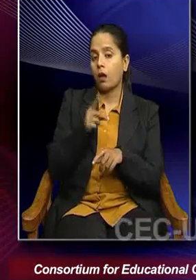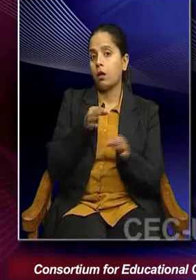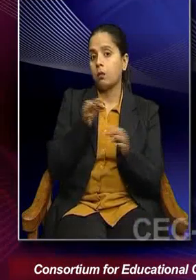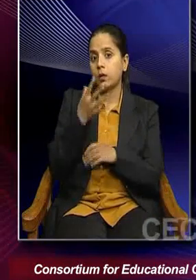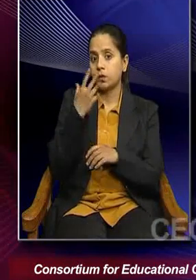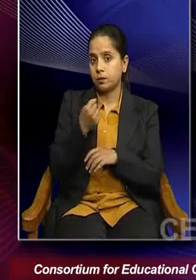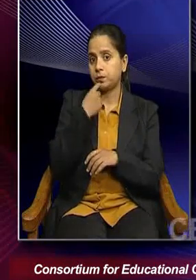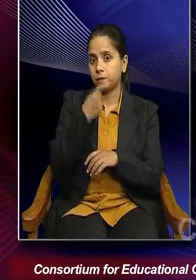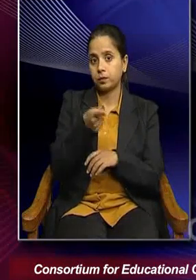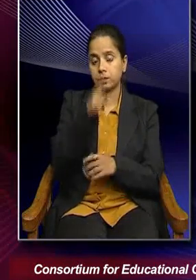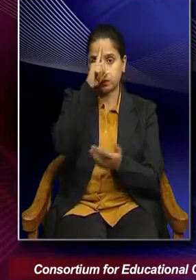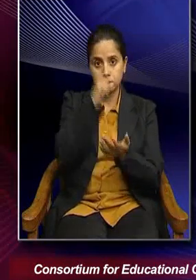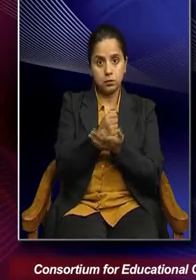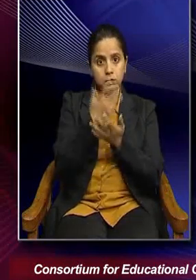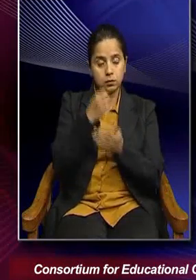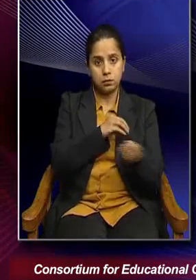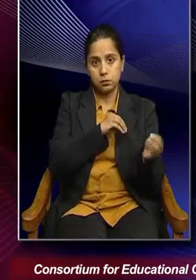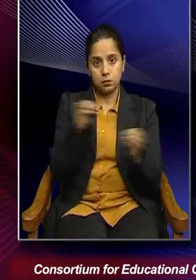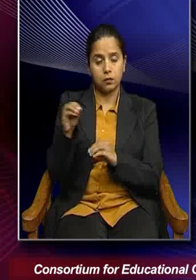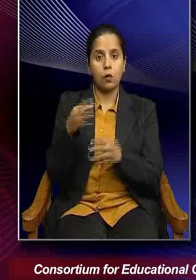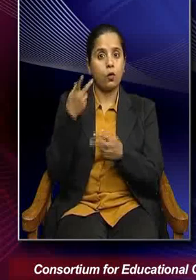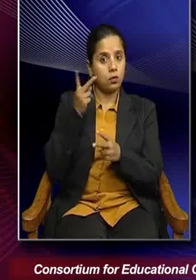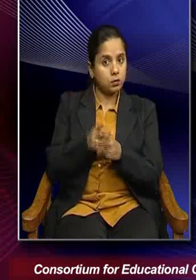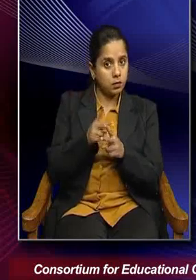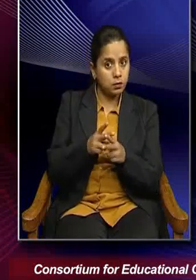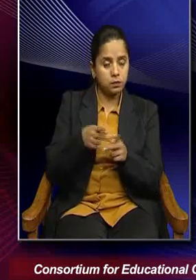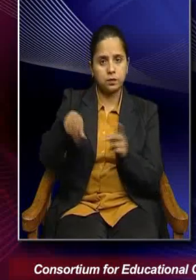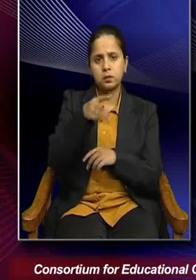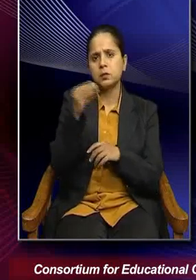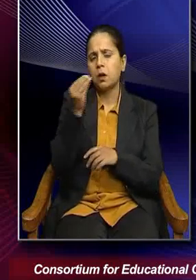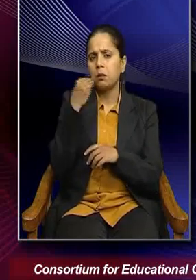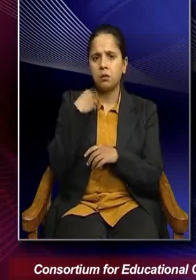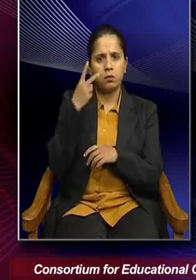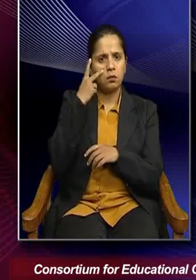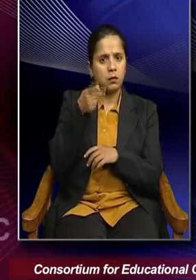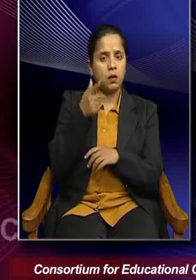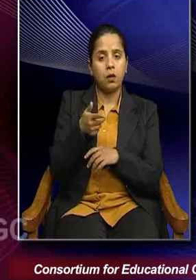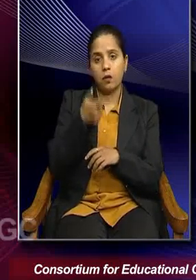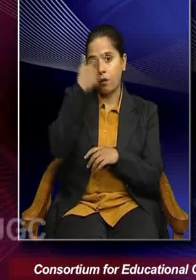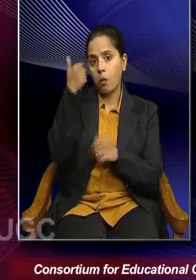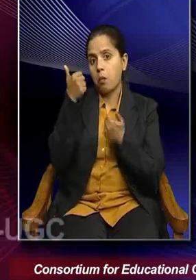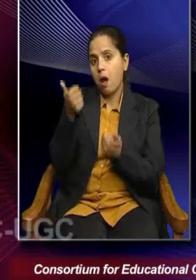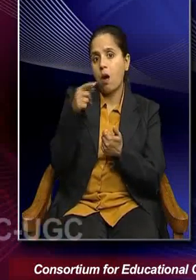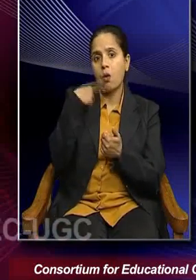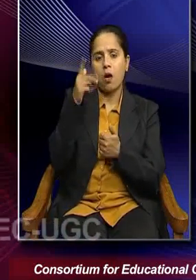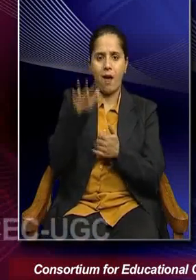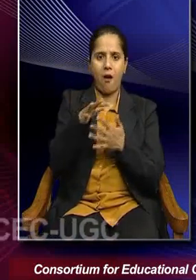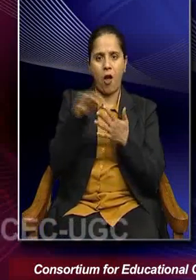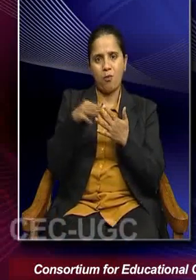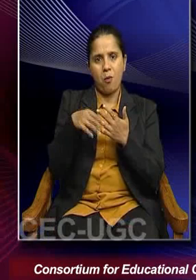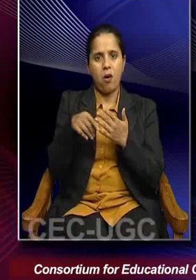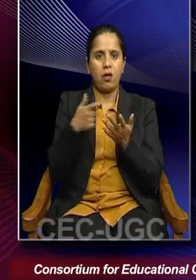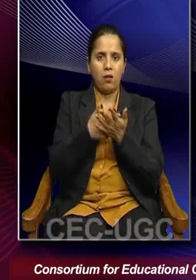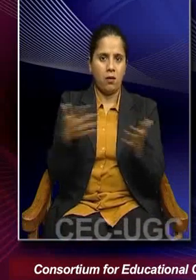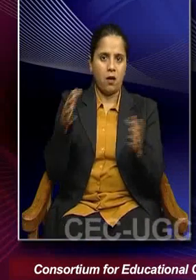that deciding whether to migrate or stay back is in some way a luxury for those who have a means of information